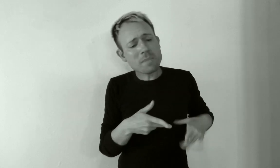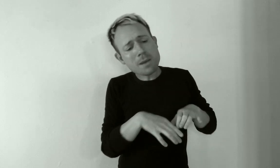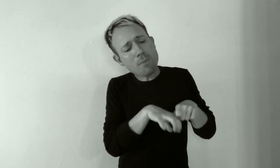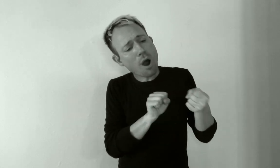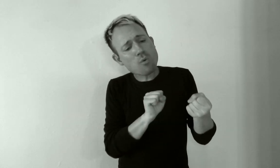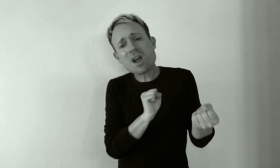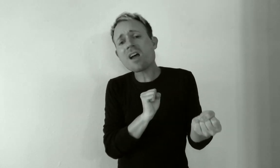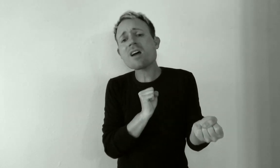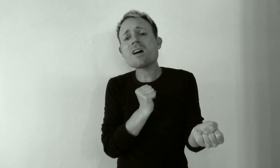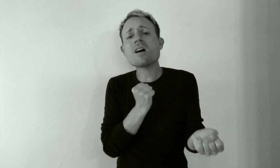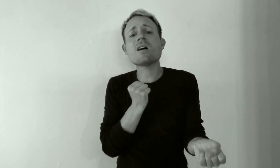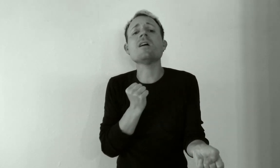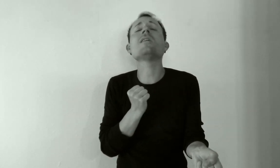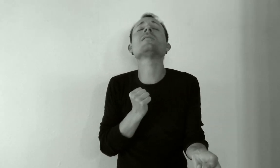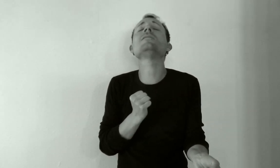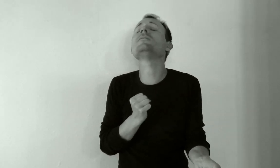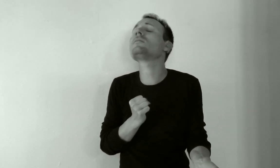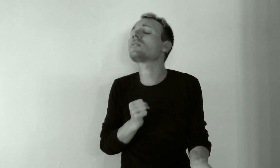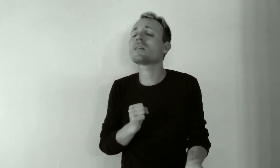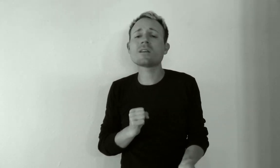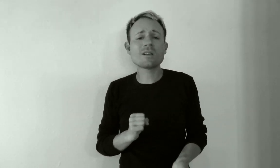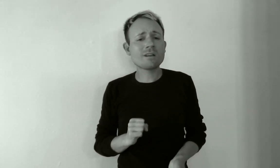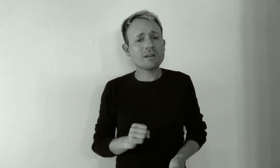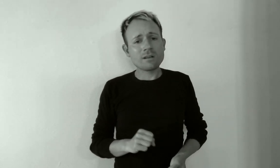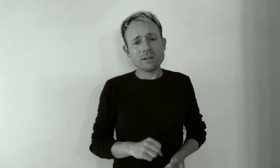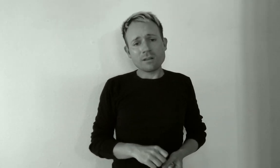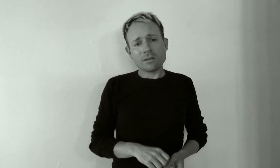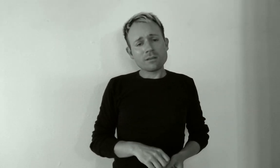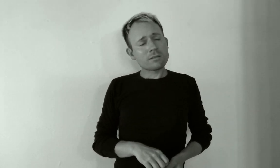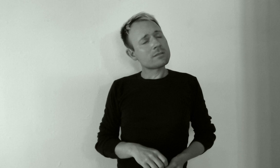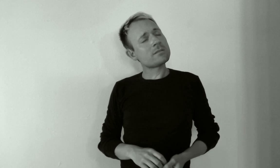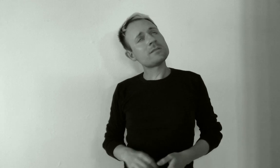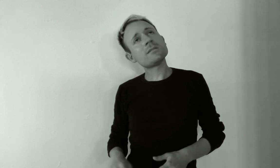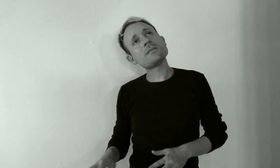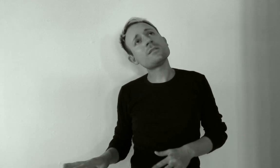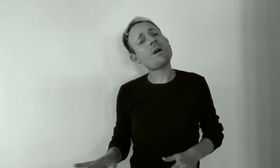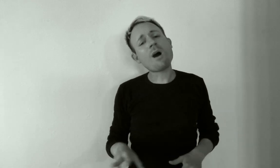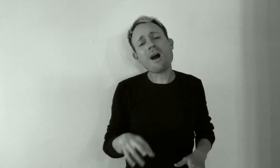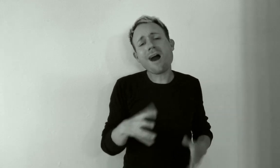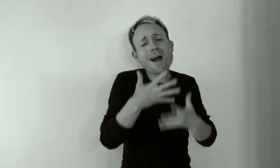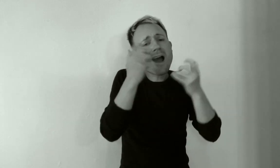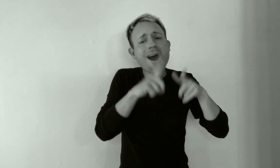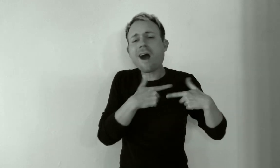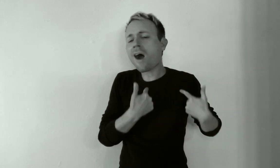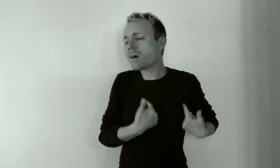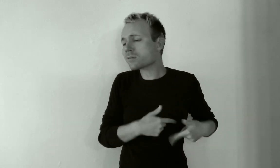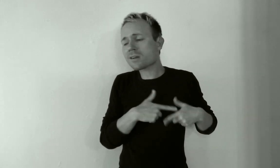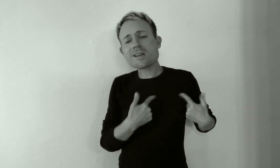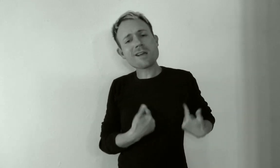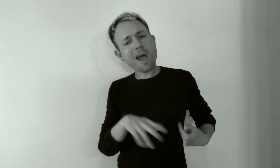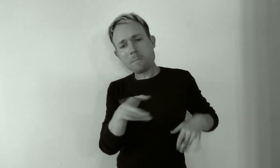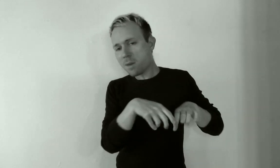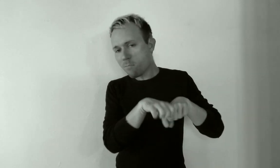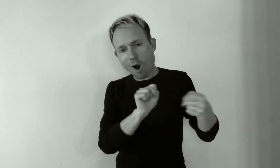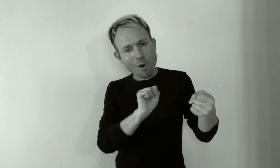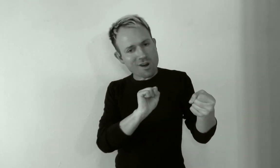be broken The wild hearts can't be broken